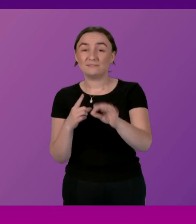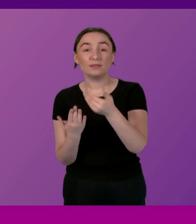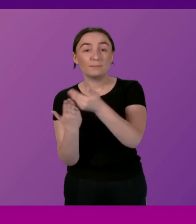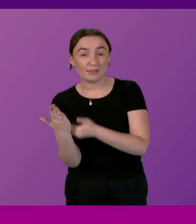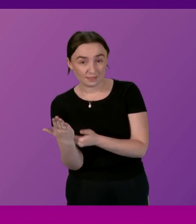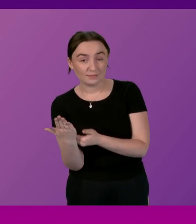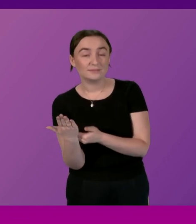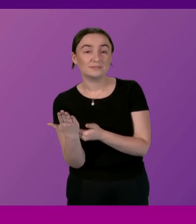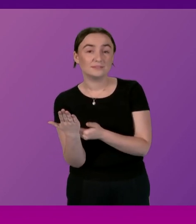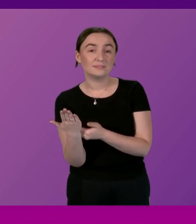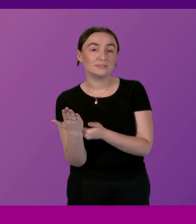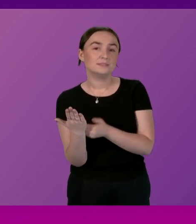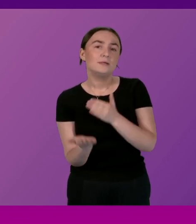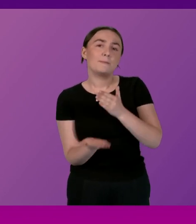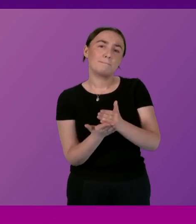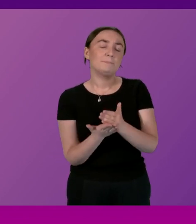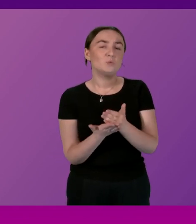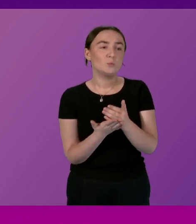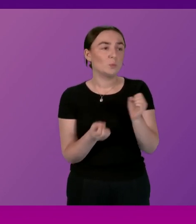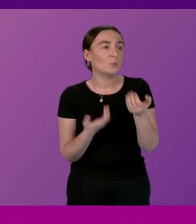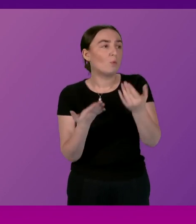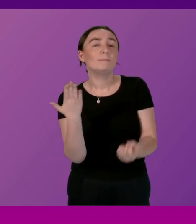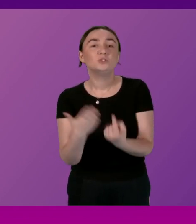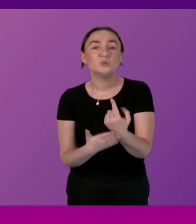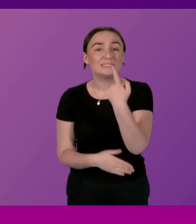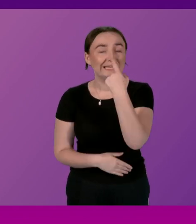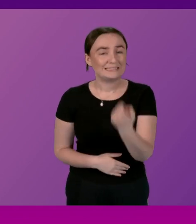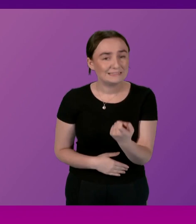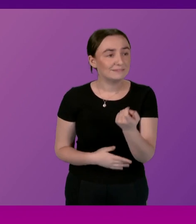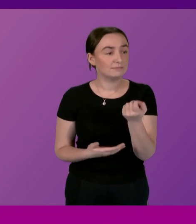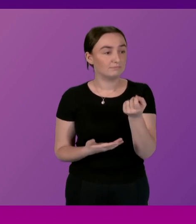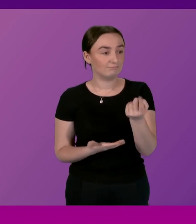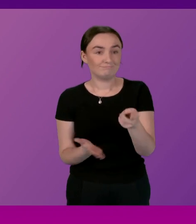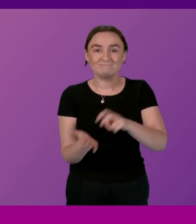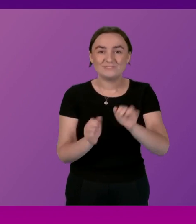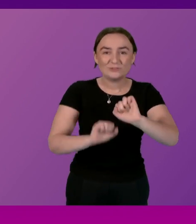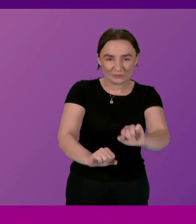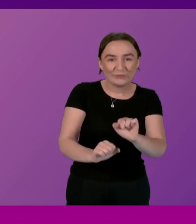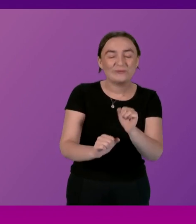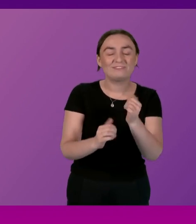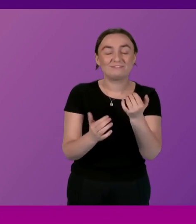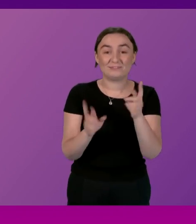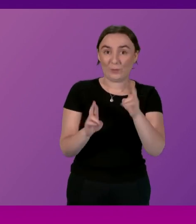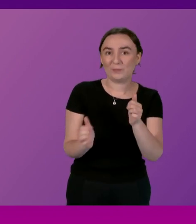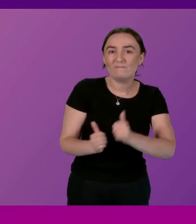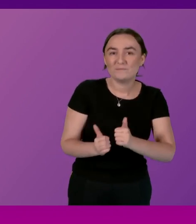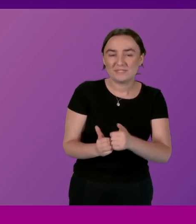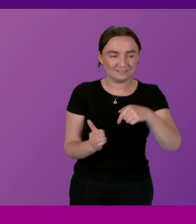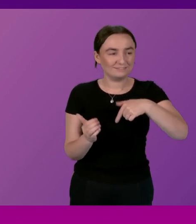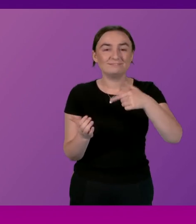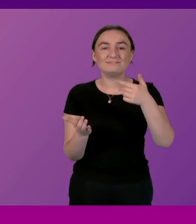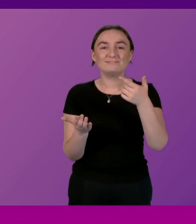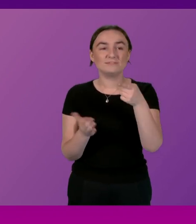and really it was just to give you an opportunity to firstly put on the record, I hope, your confirmation of agreement